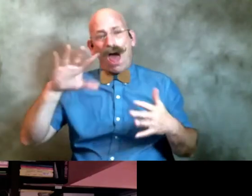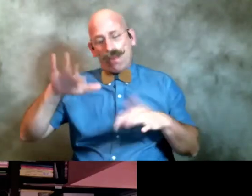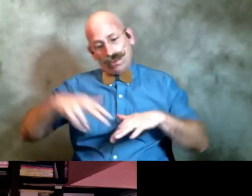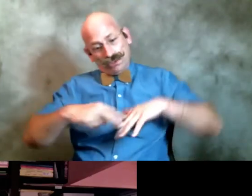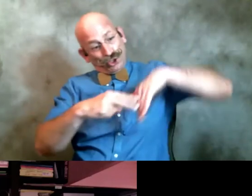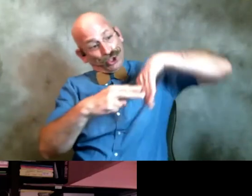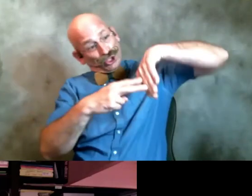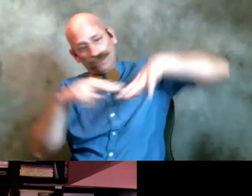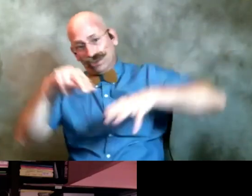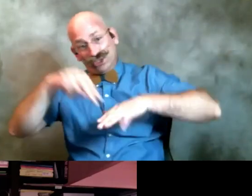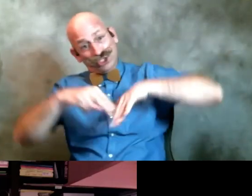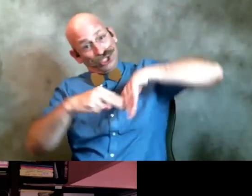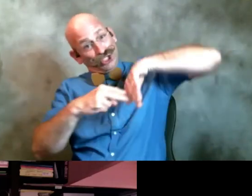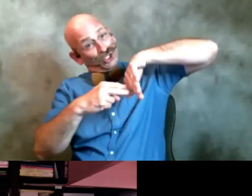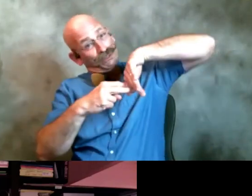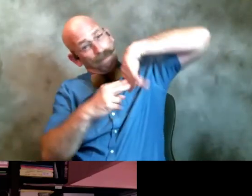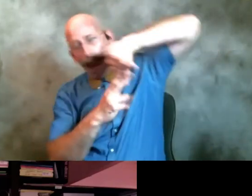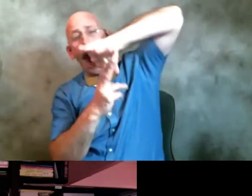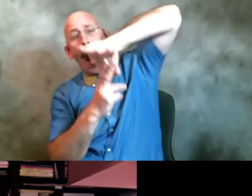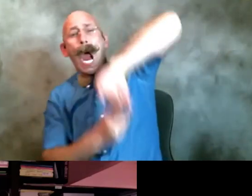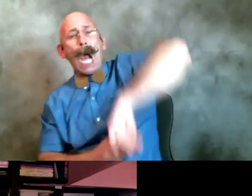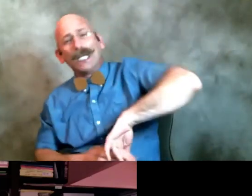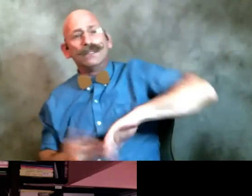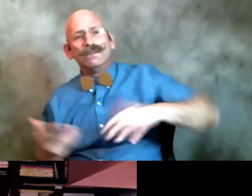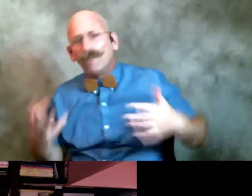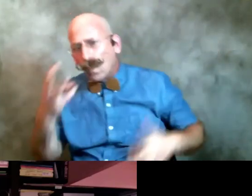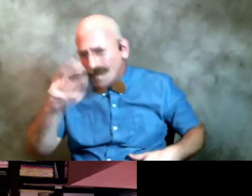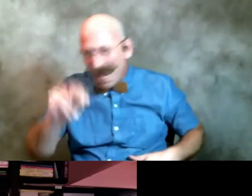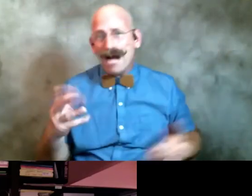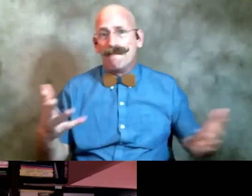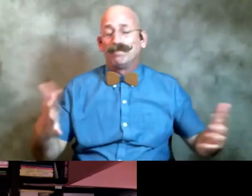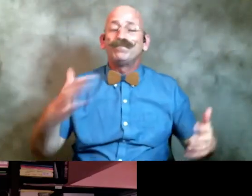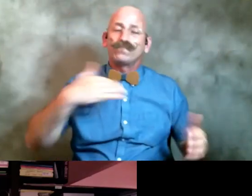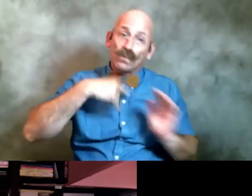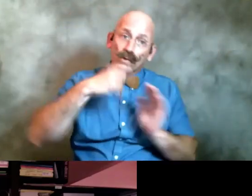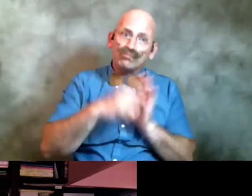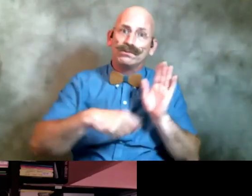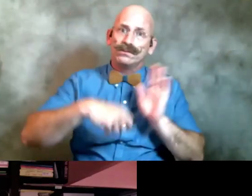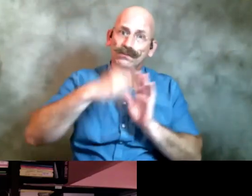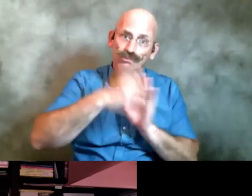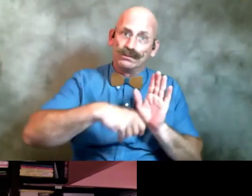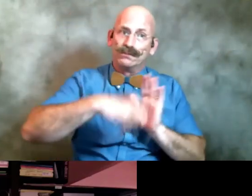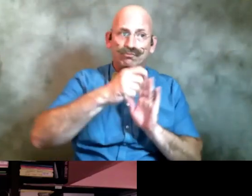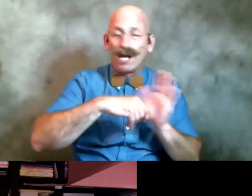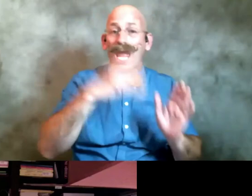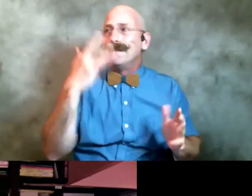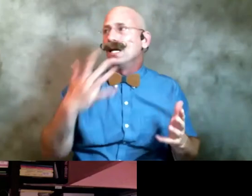um so yeah i just was writing stuff because there was no one to say it to